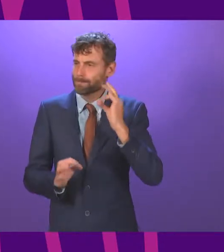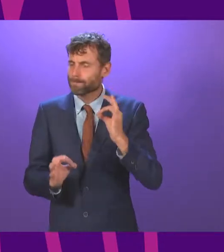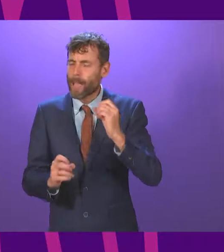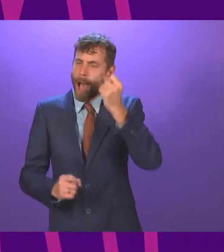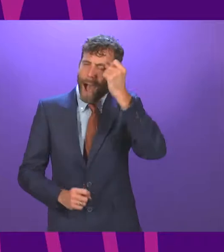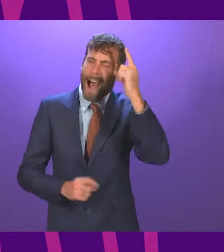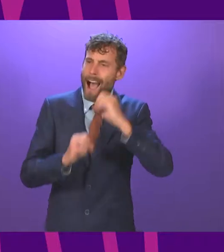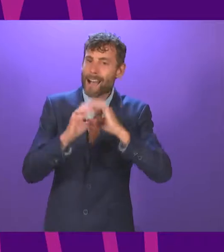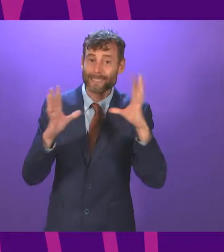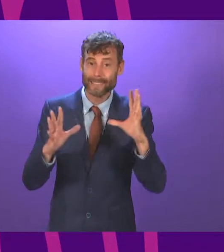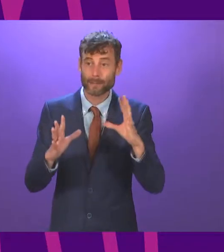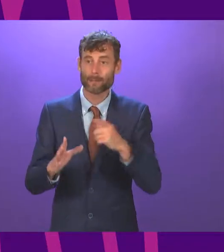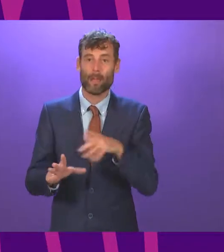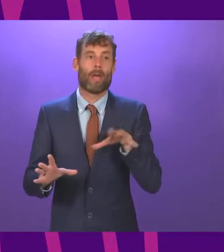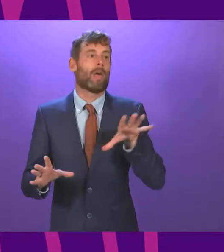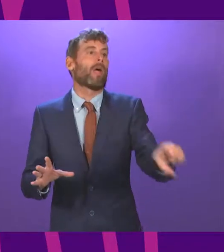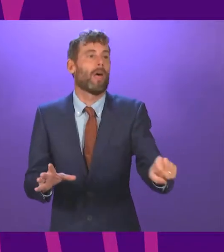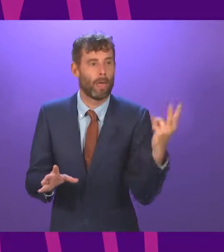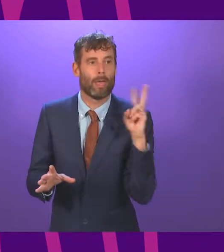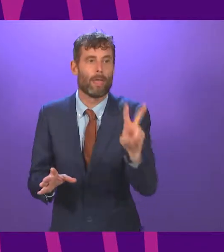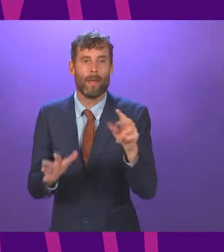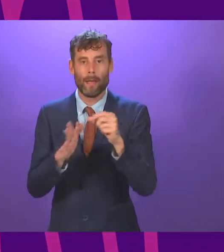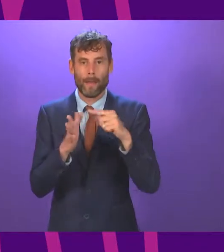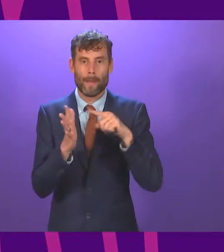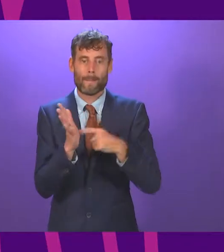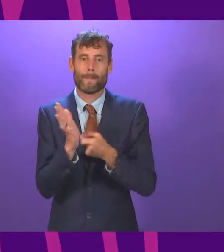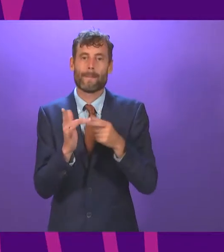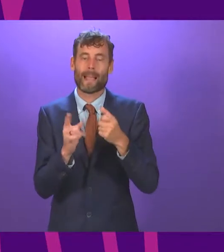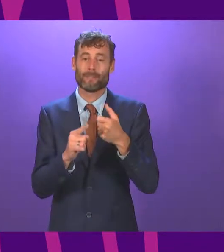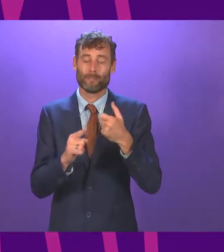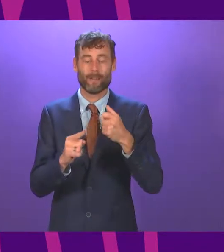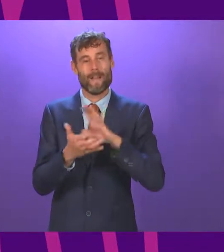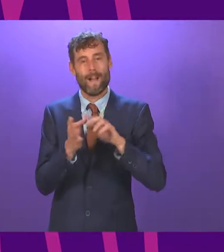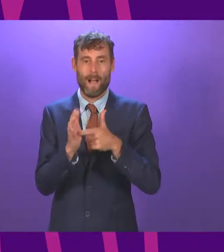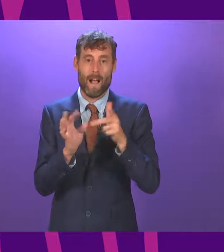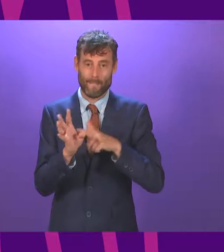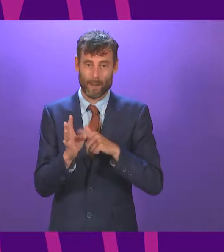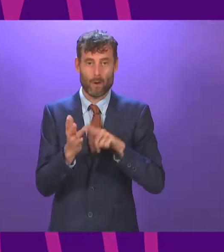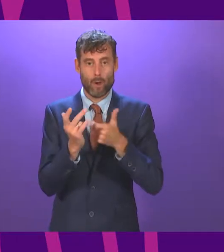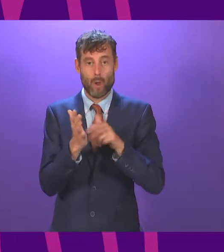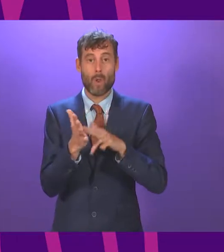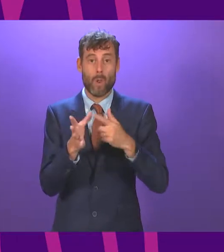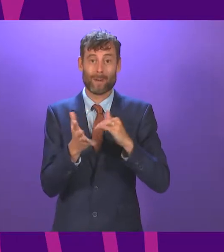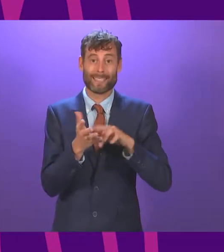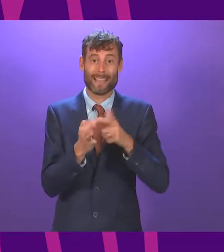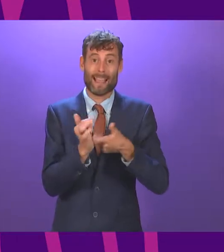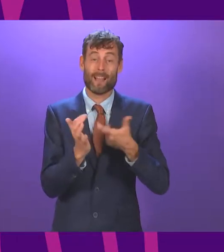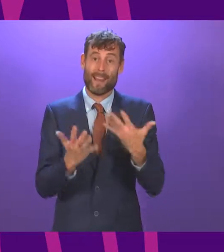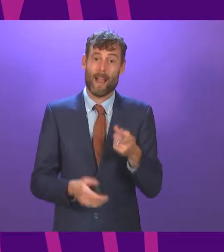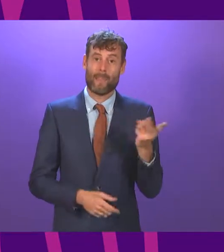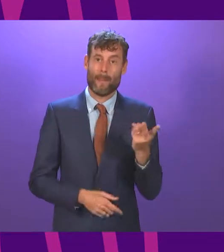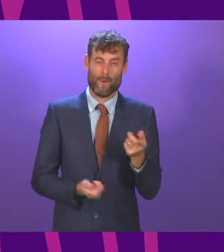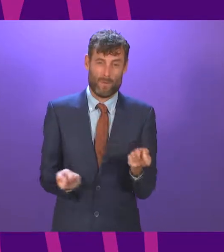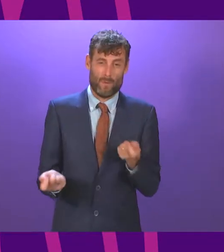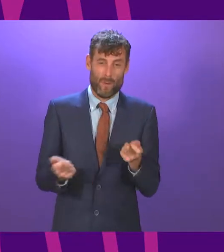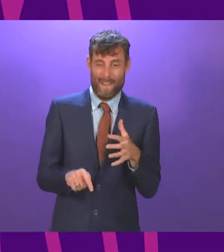to find that it's Patrick Harvey and Lorna Slater who are in the driving seat when it comes to dictating government policy. This